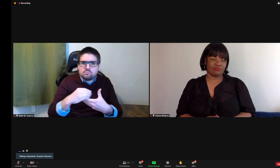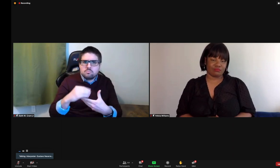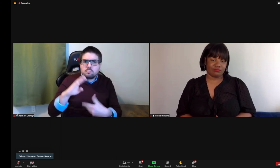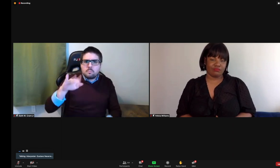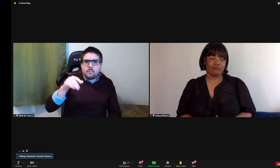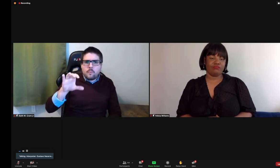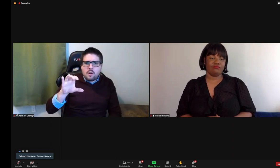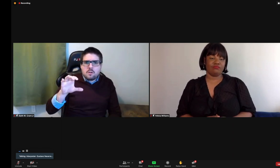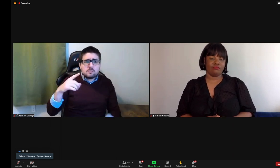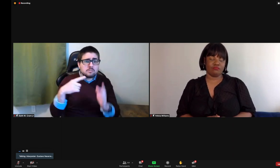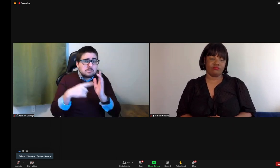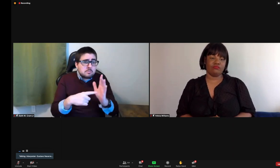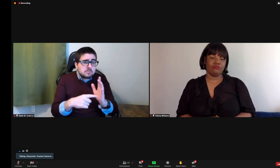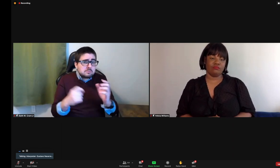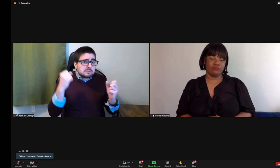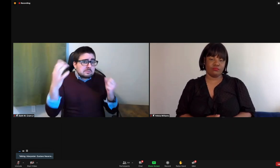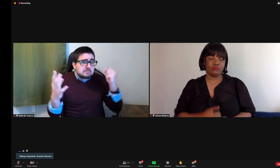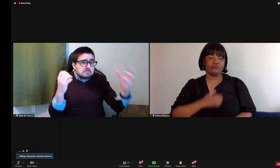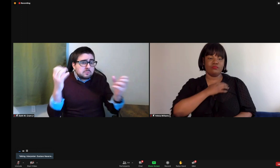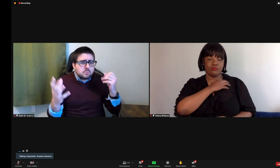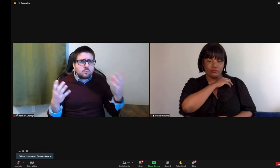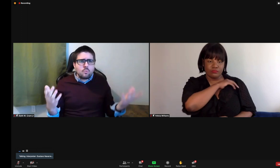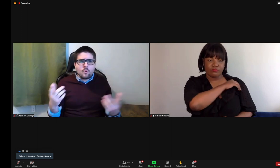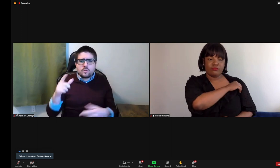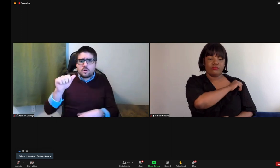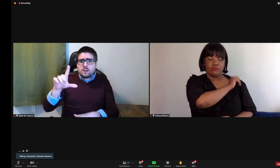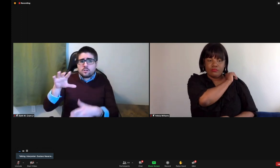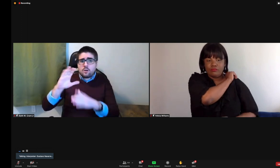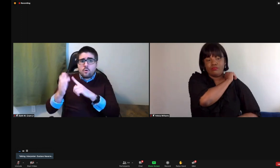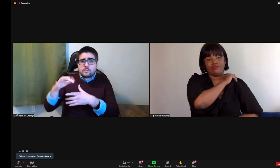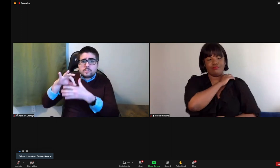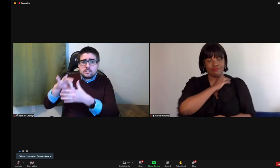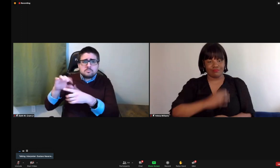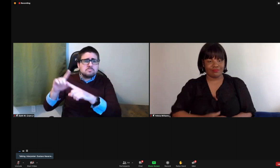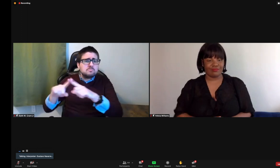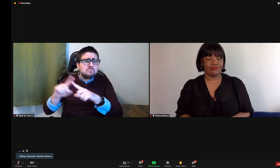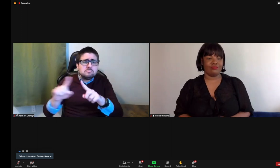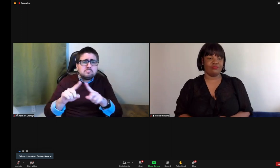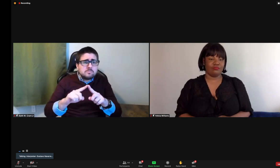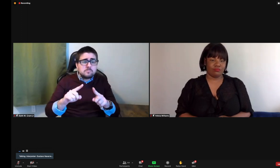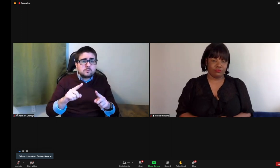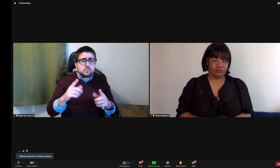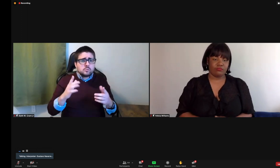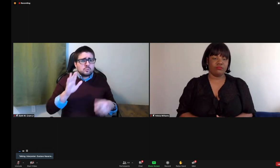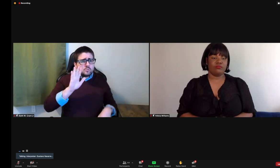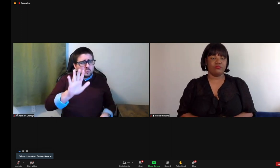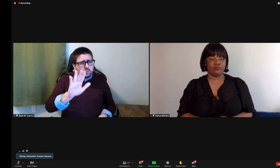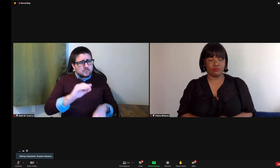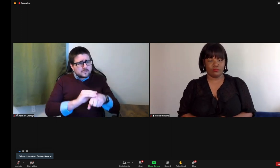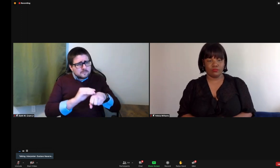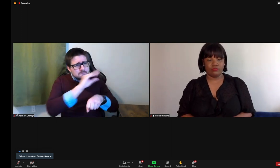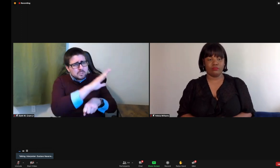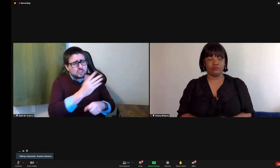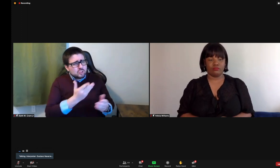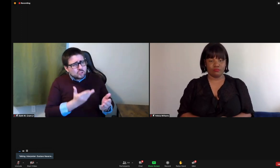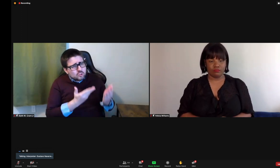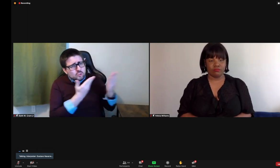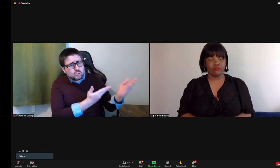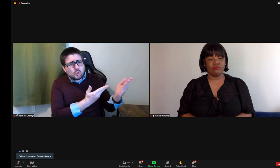So for what advice would you give to productions that plan to feature BIPOC or multicultural or